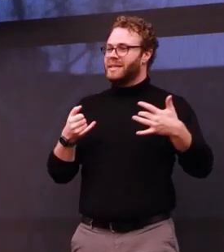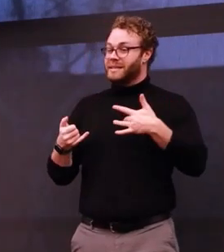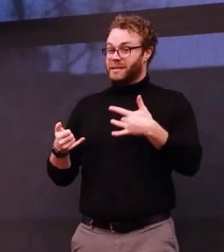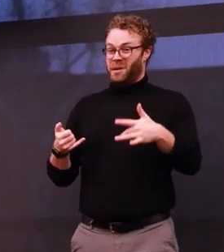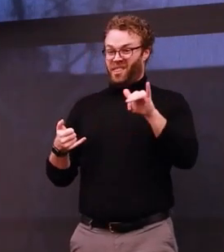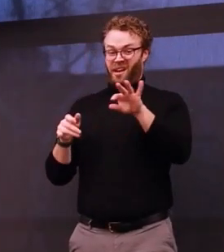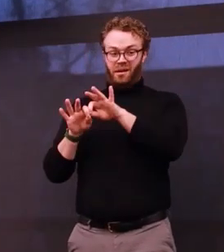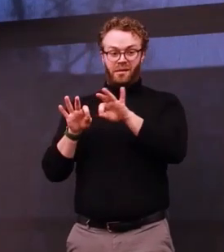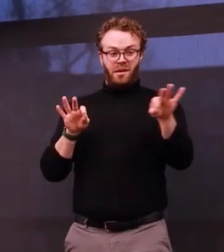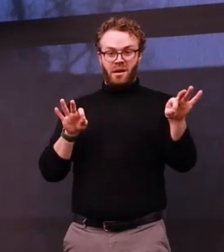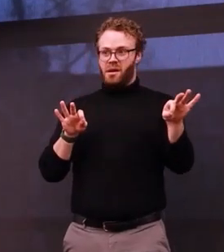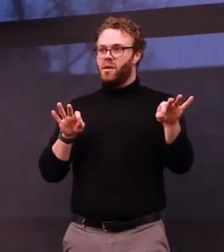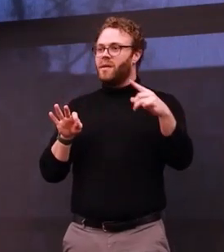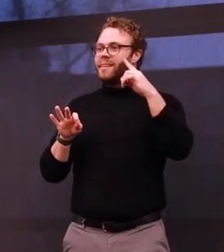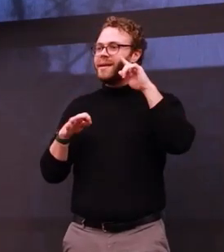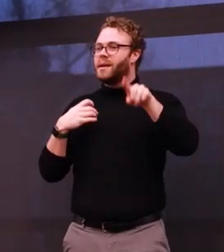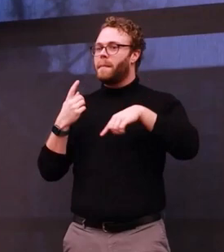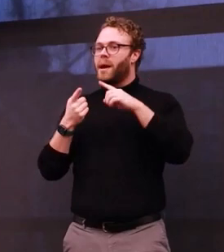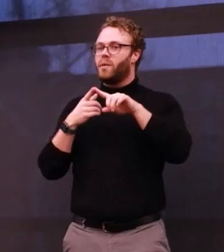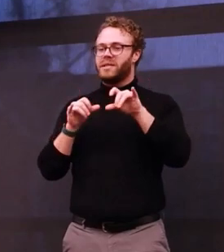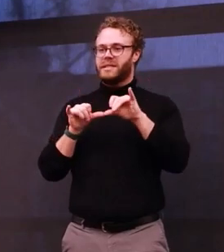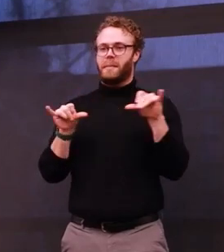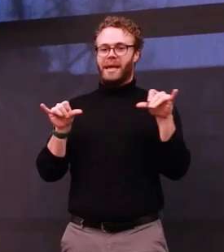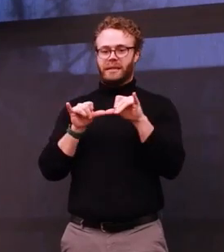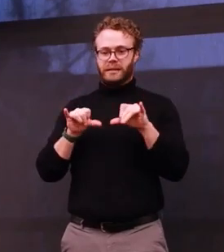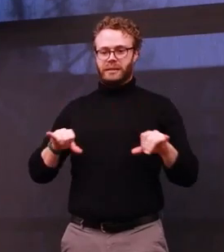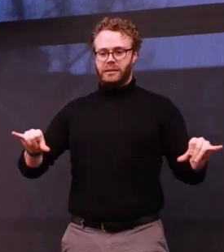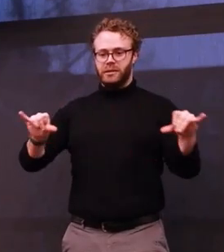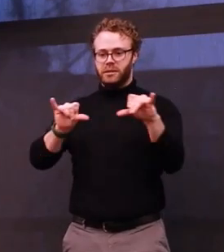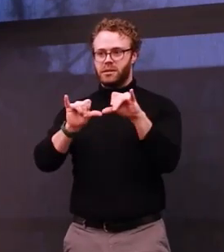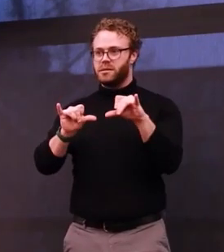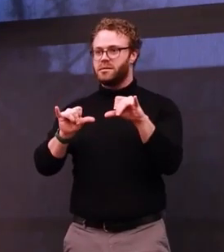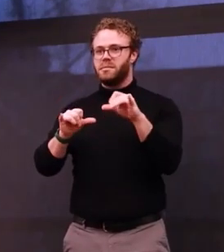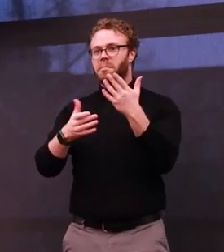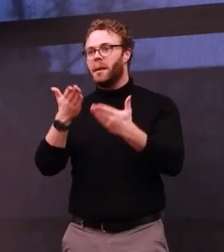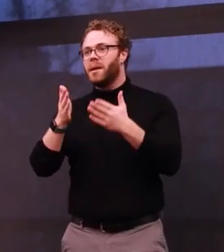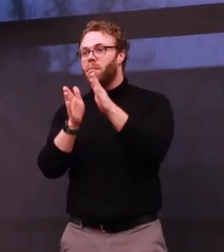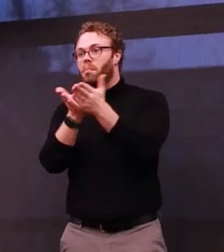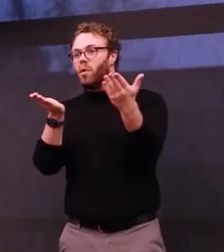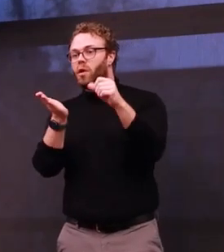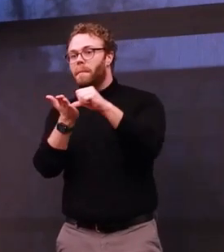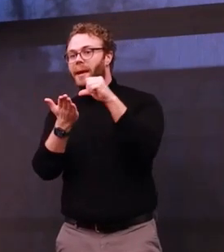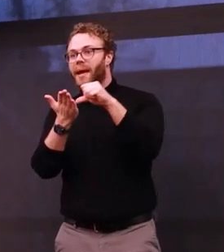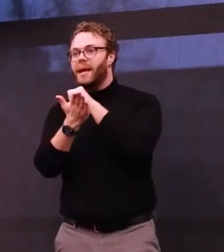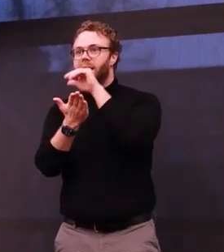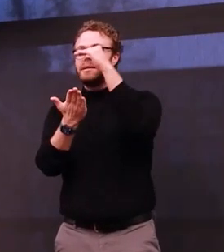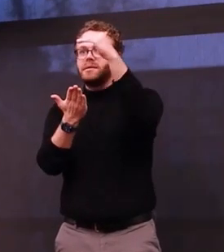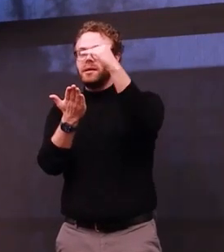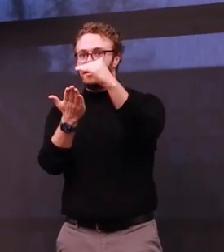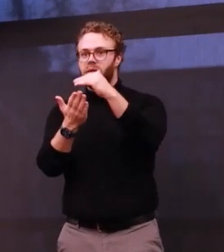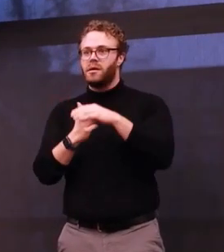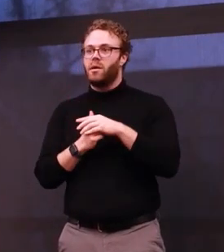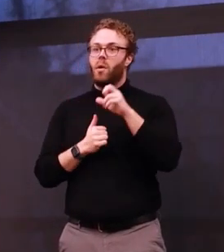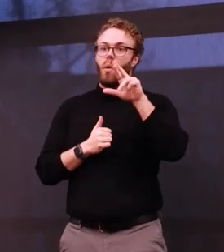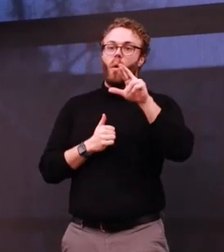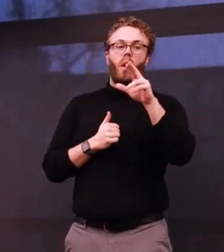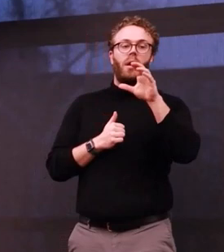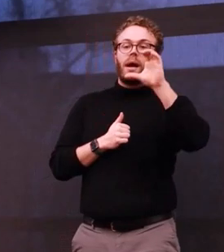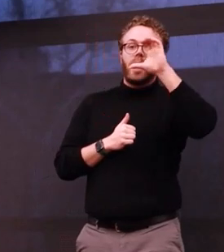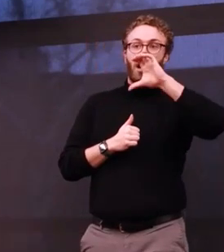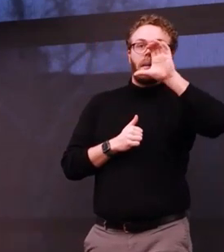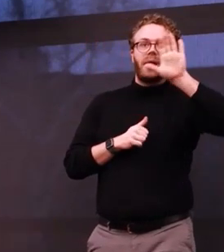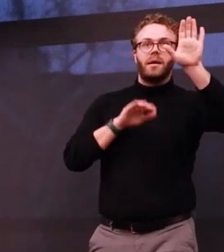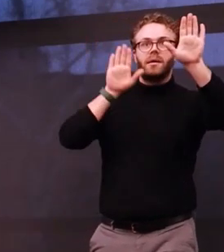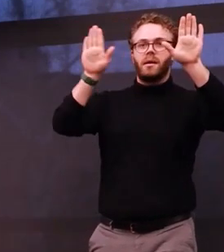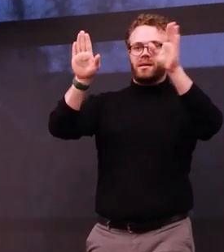probably thinking about a space. A space between lines on a book page, or between panels on a comic page, or